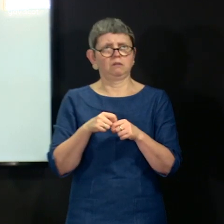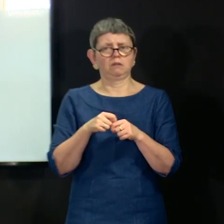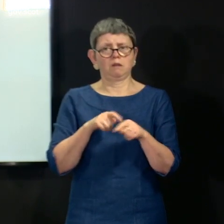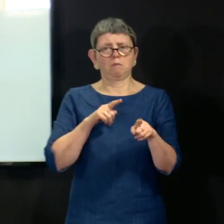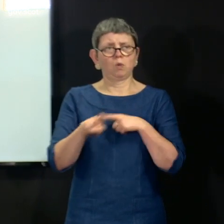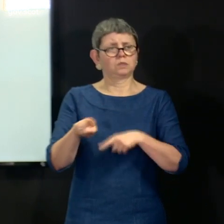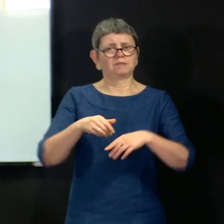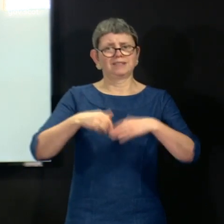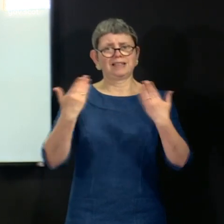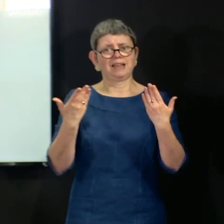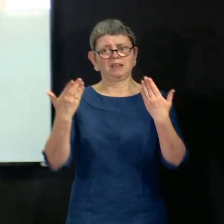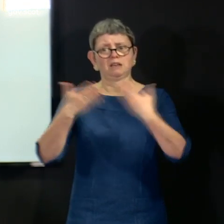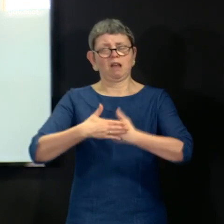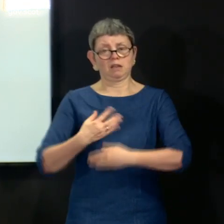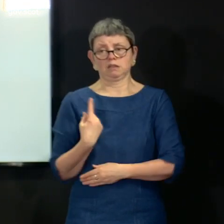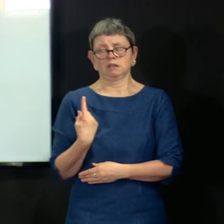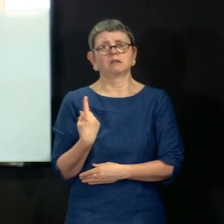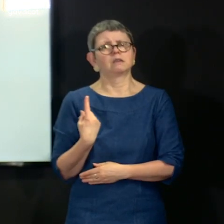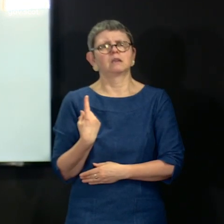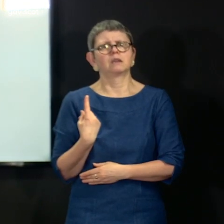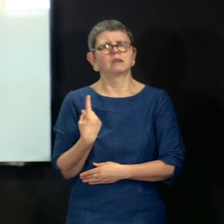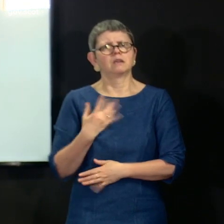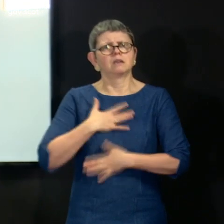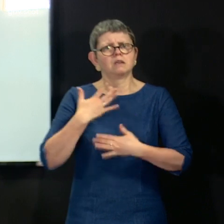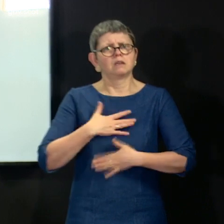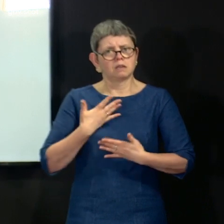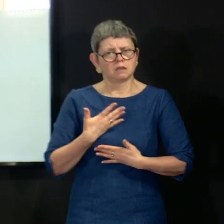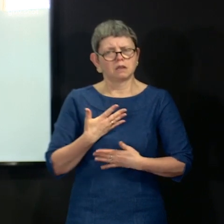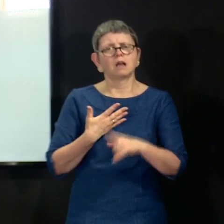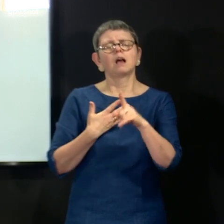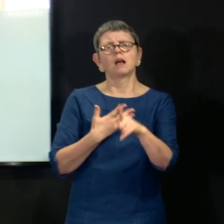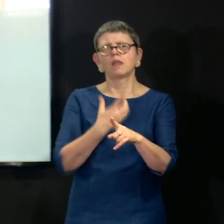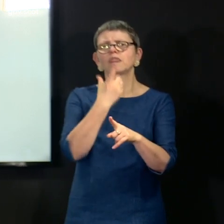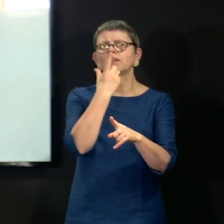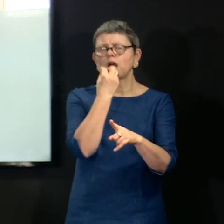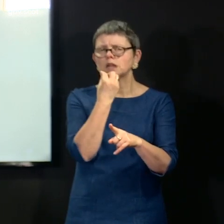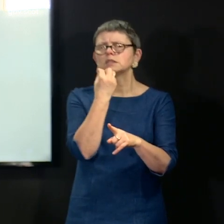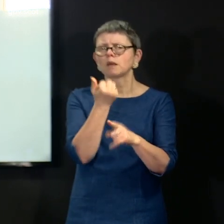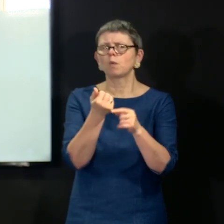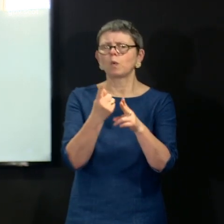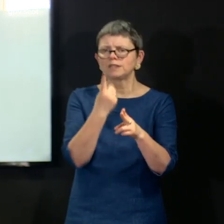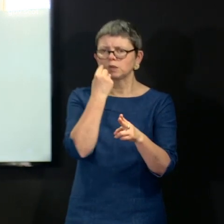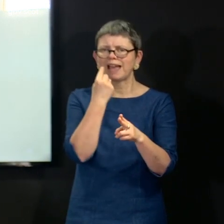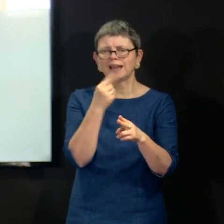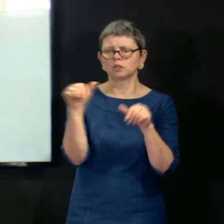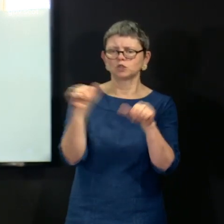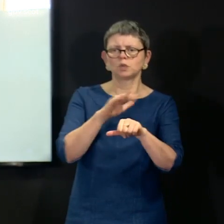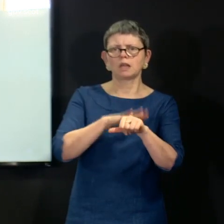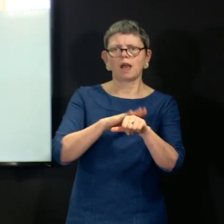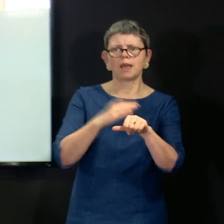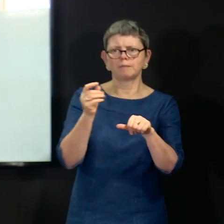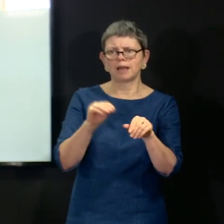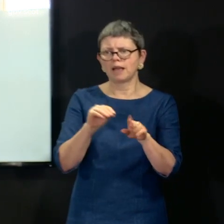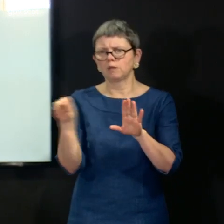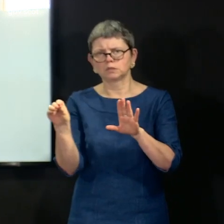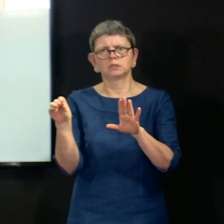and night. There are mitigating measures that can be taken for short periods that would allow them not to be in that room,